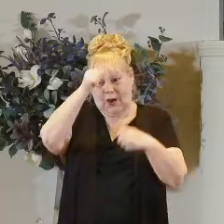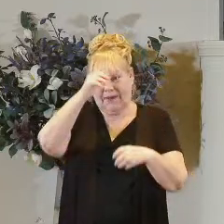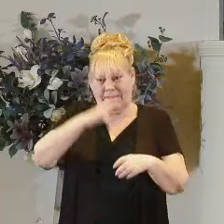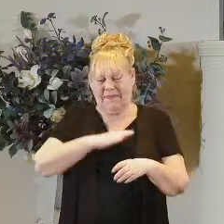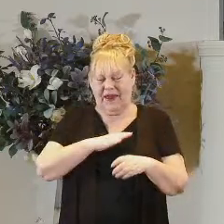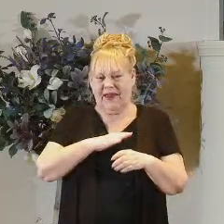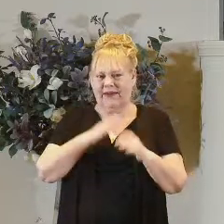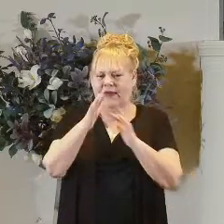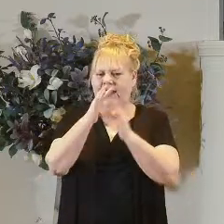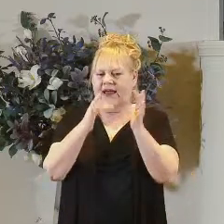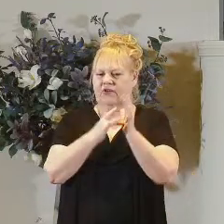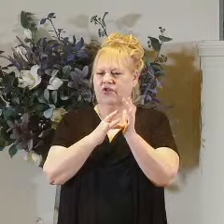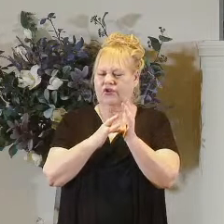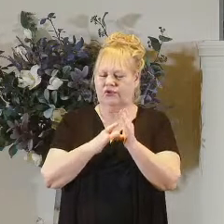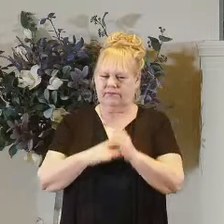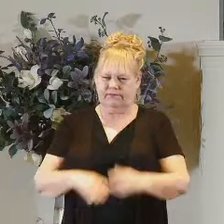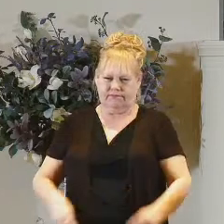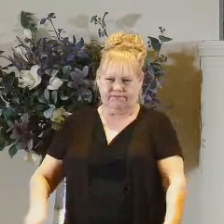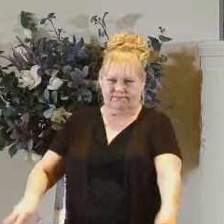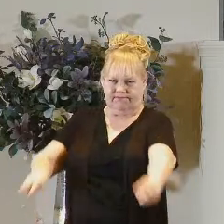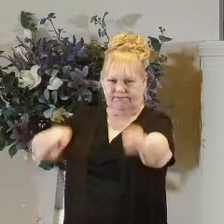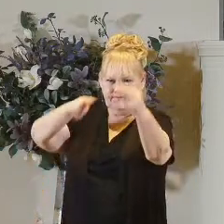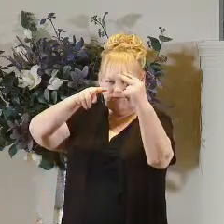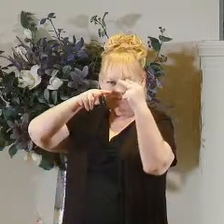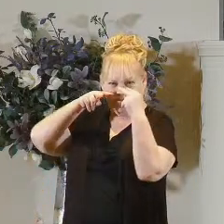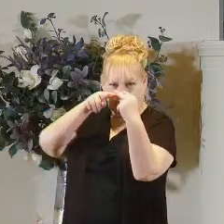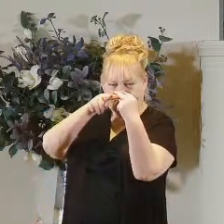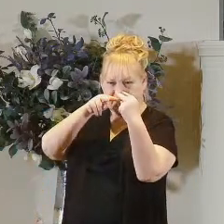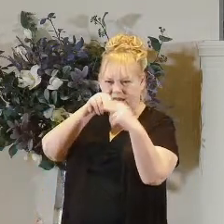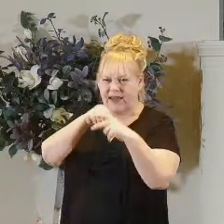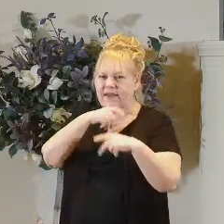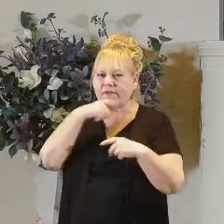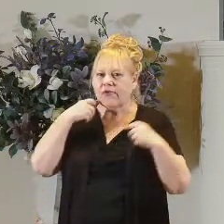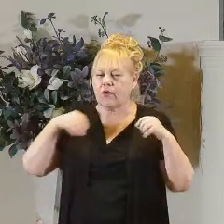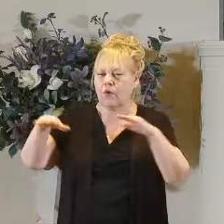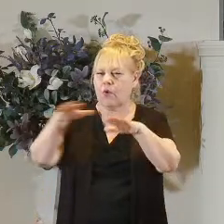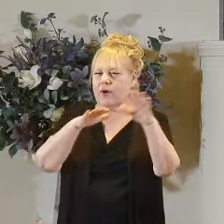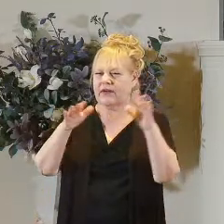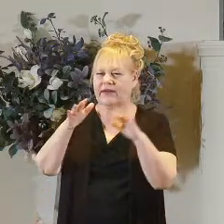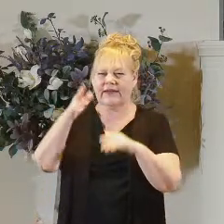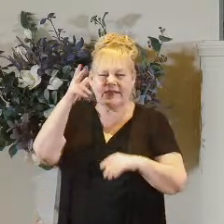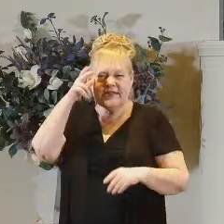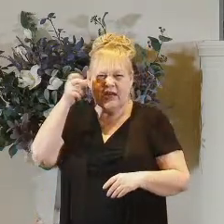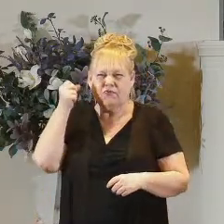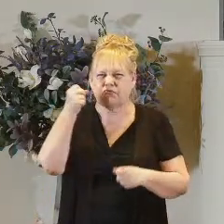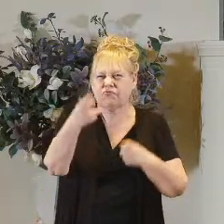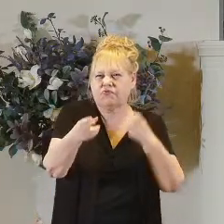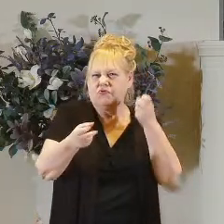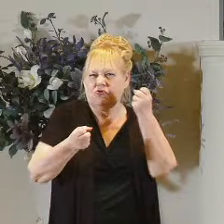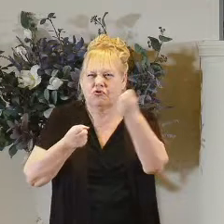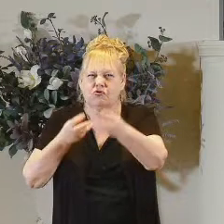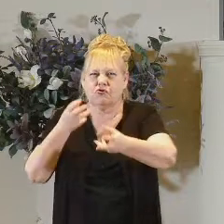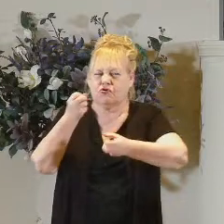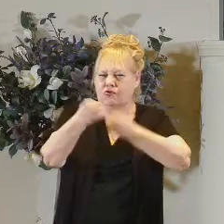and jesus went toe to toe with him in the wilderness satan threw everything in his arsenal at the son of god